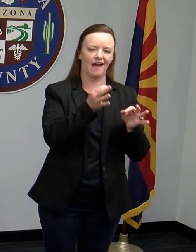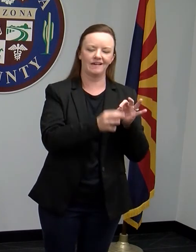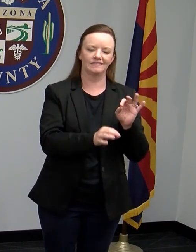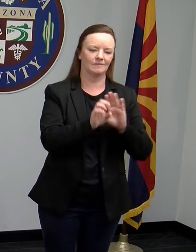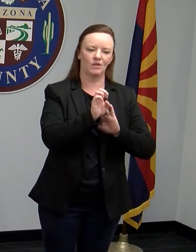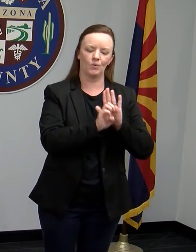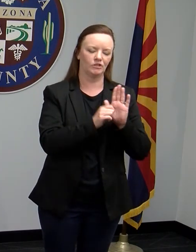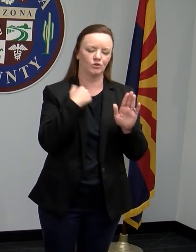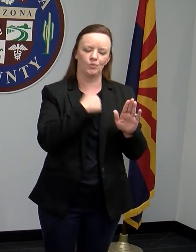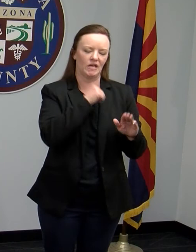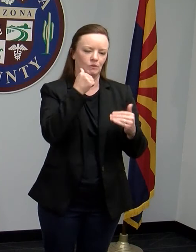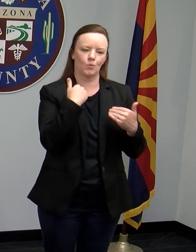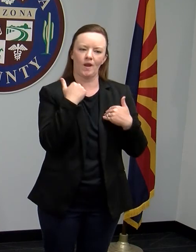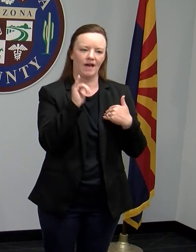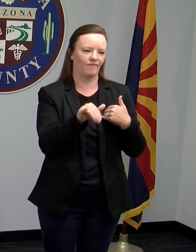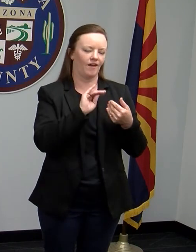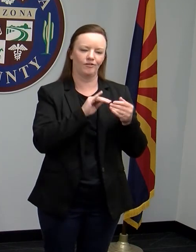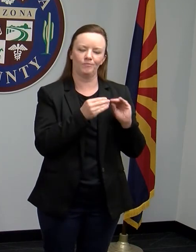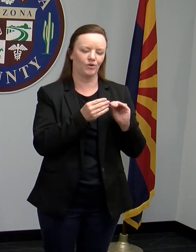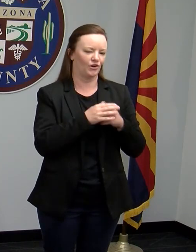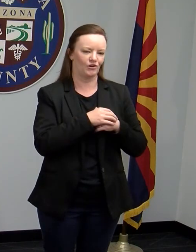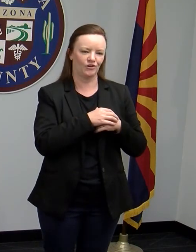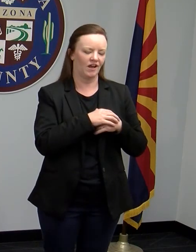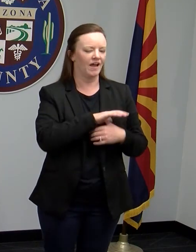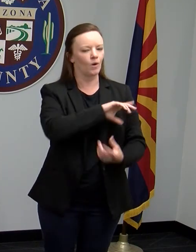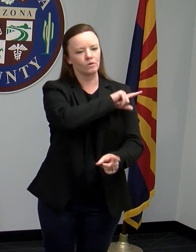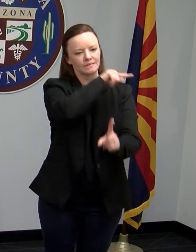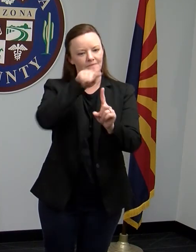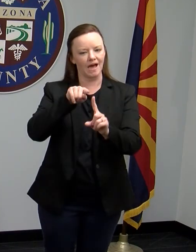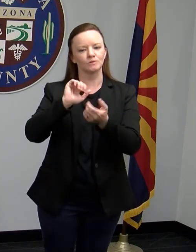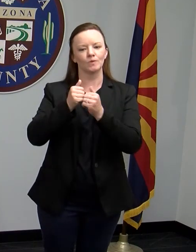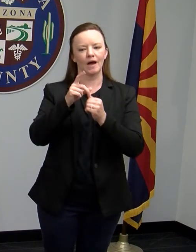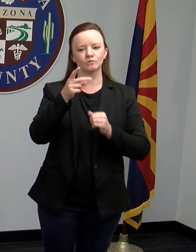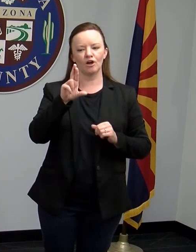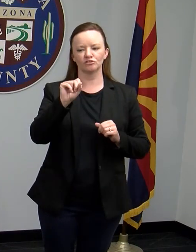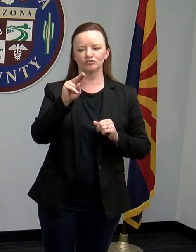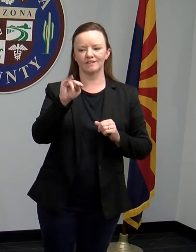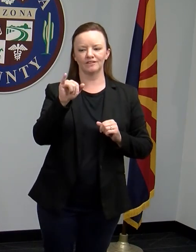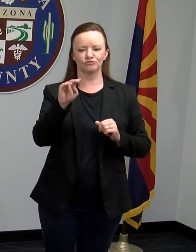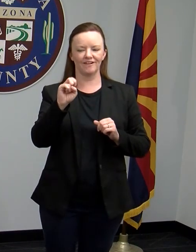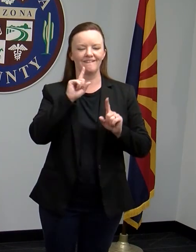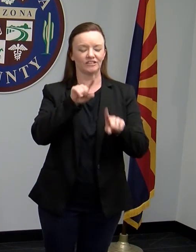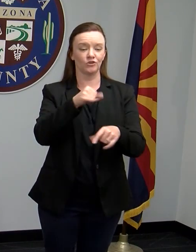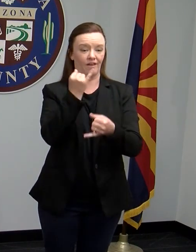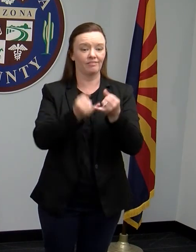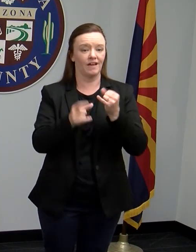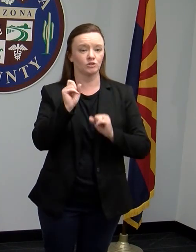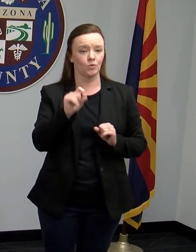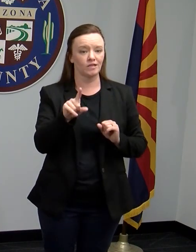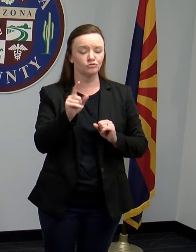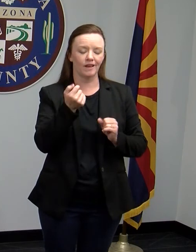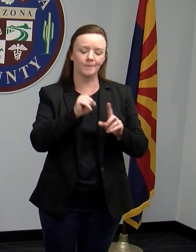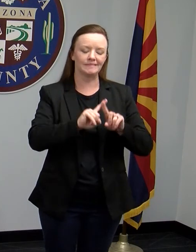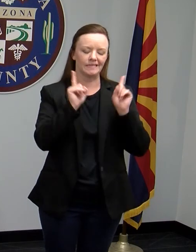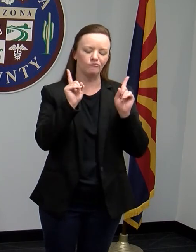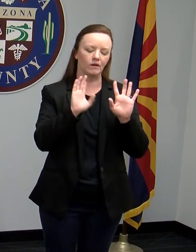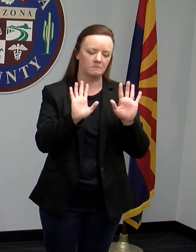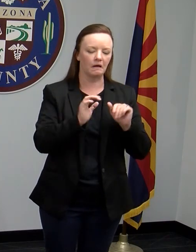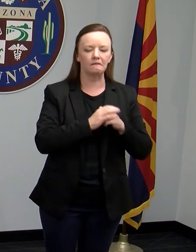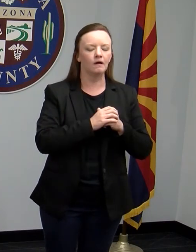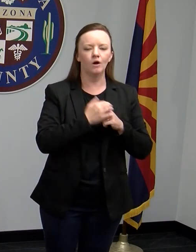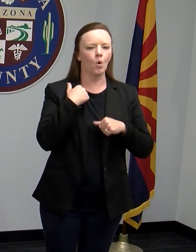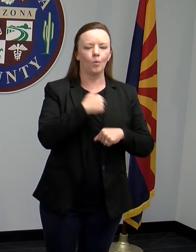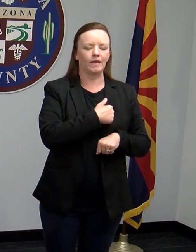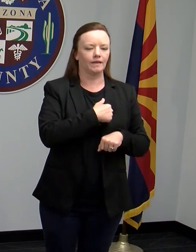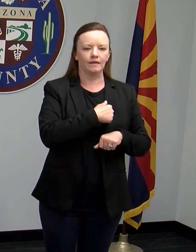don't have that. And I think that kind of goes back to how Dr. Sonenshine just answered that last question. It's a little bit different twist. But, no, we're